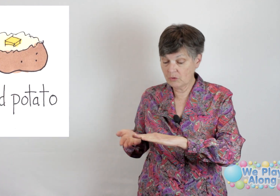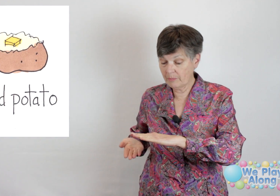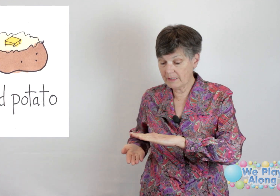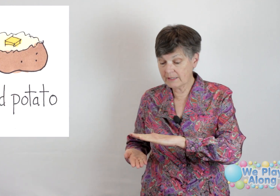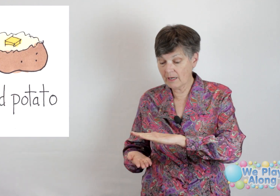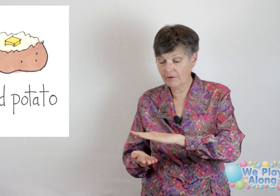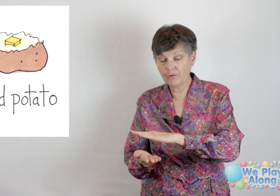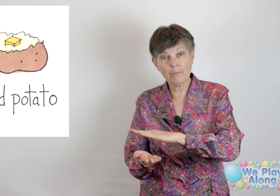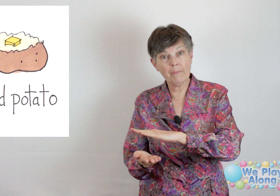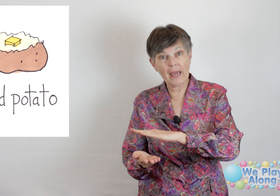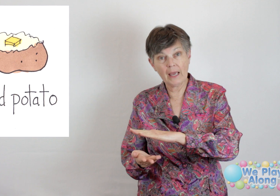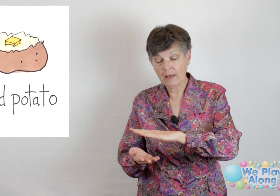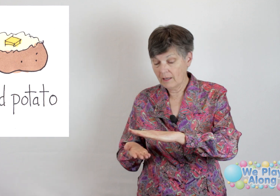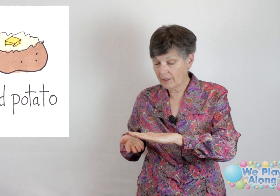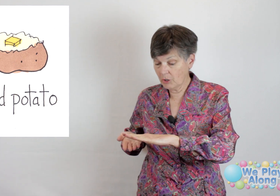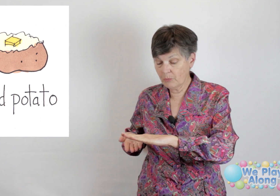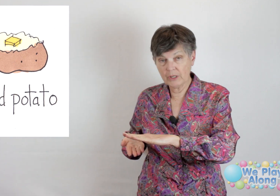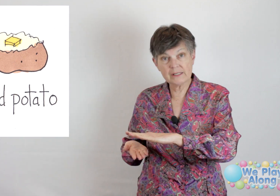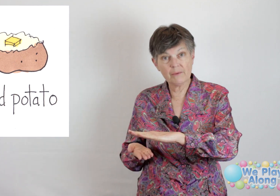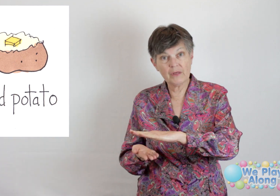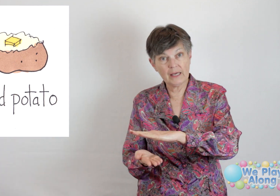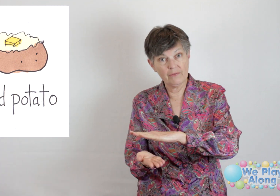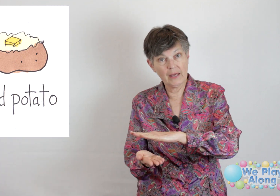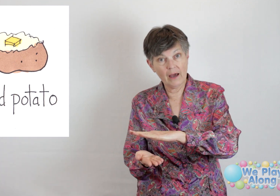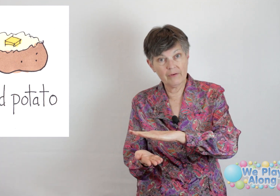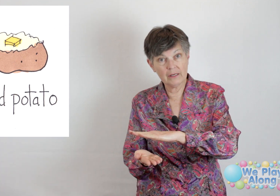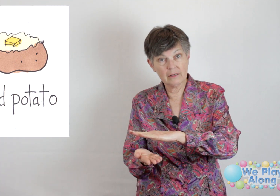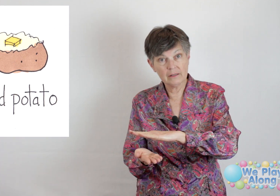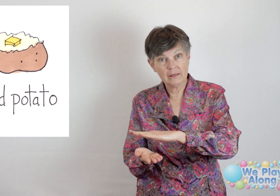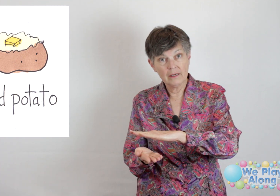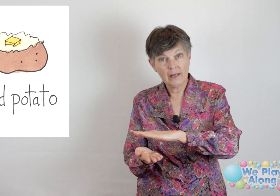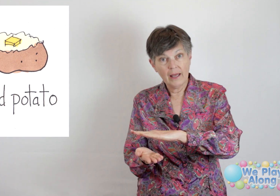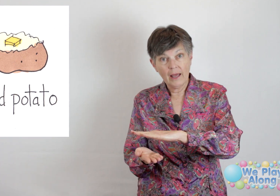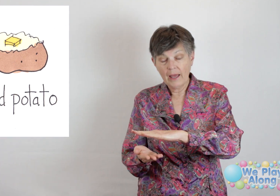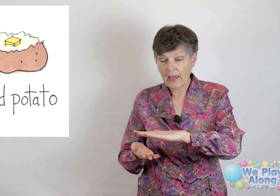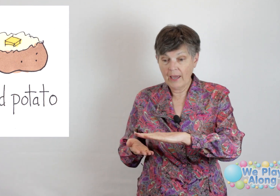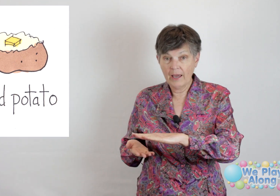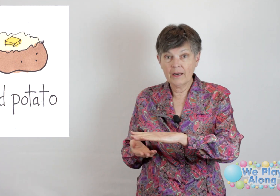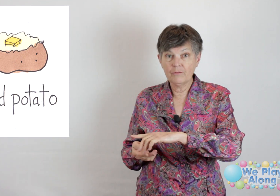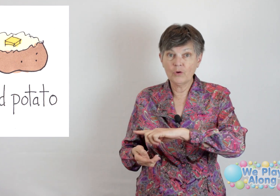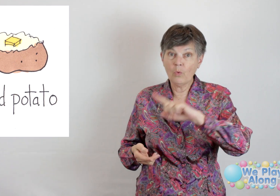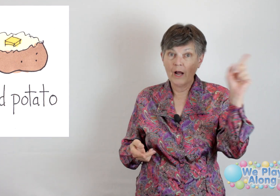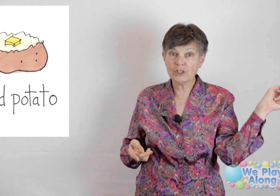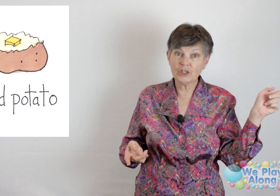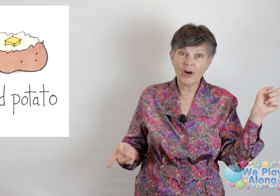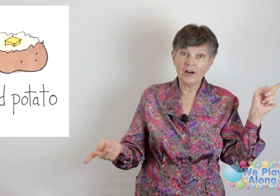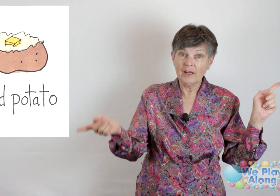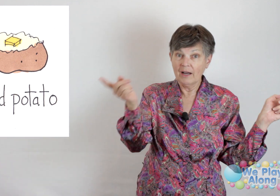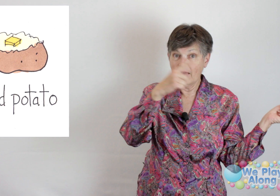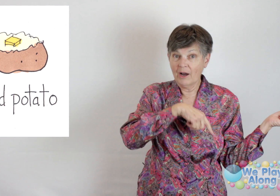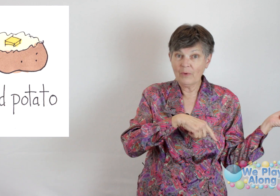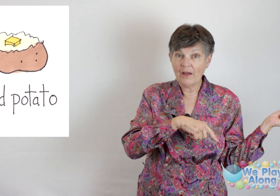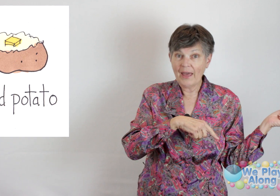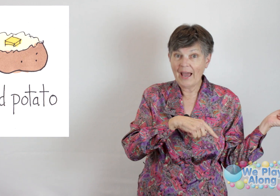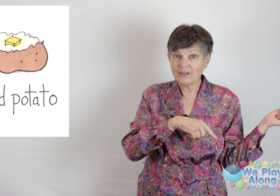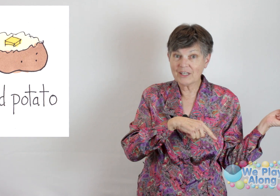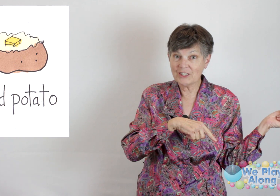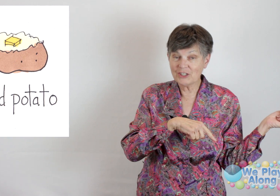this would be the sign for bake, like you're putting something in the oven. And if you watched our Around the House Kitchen